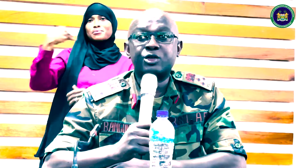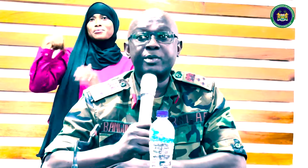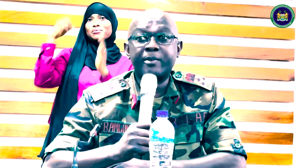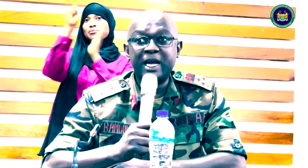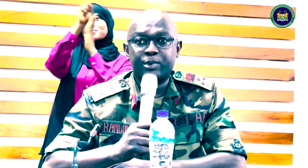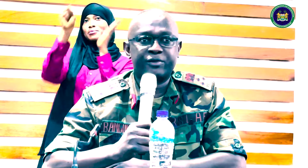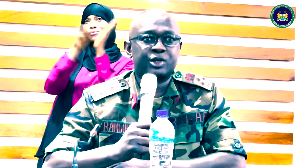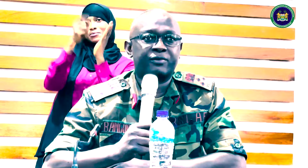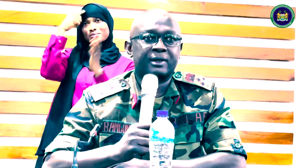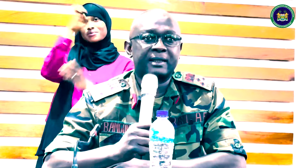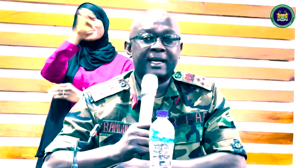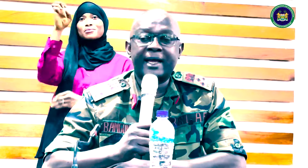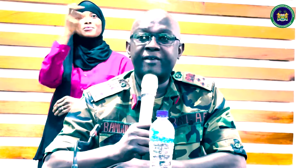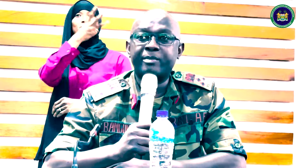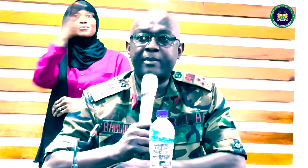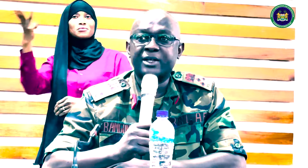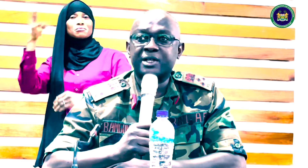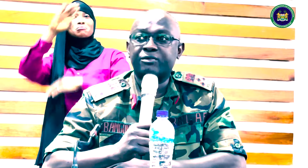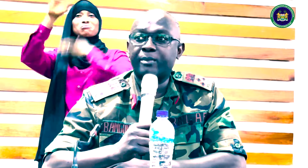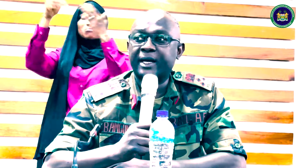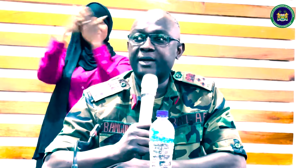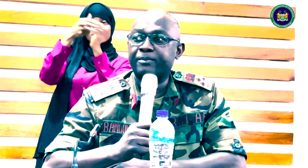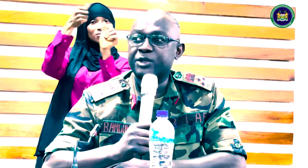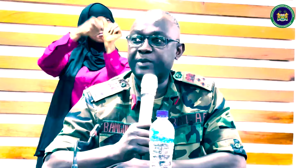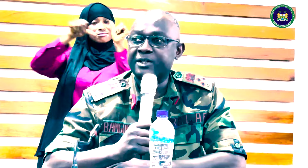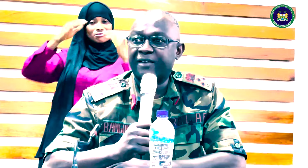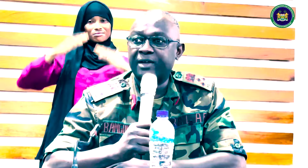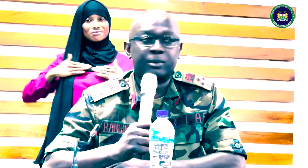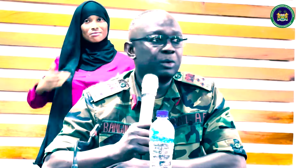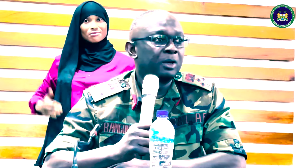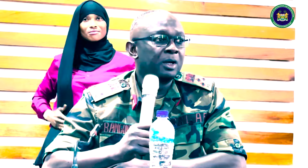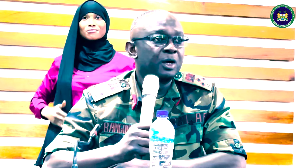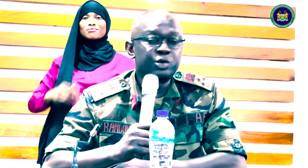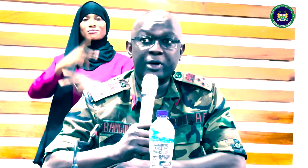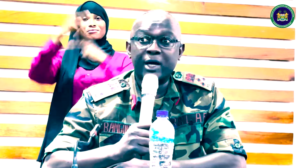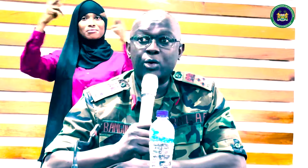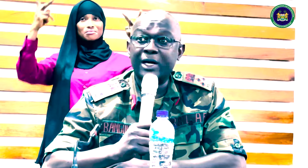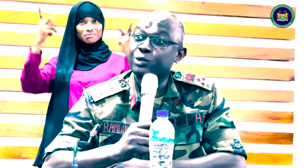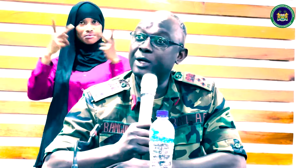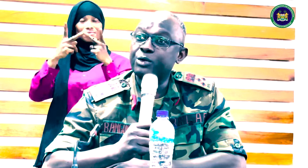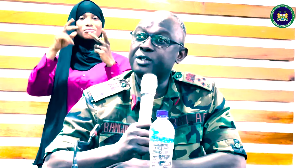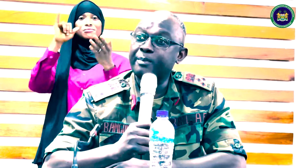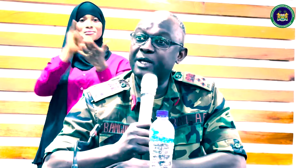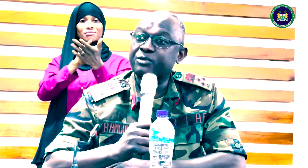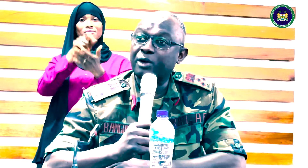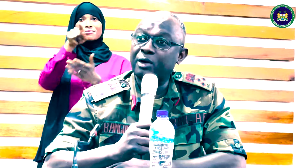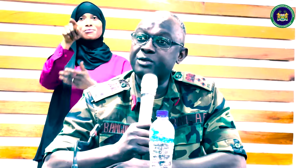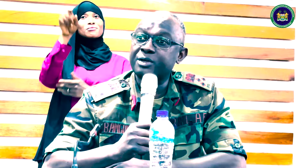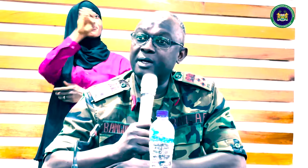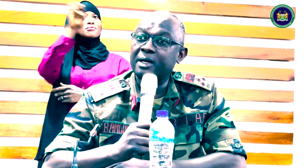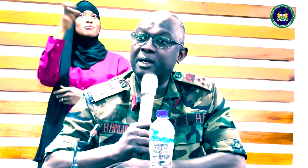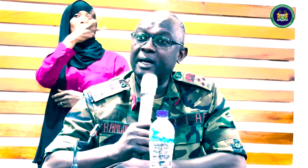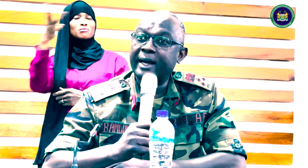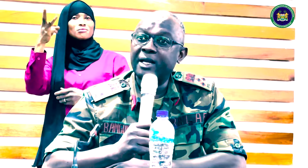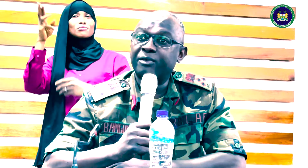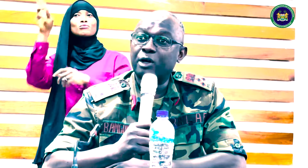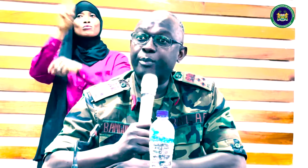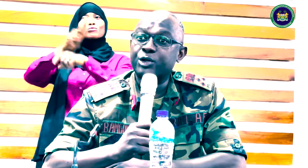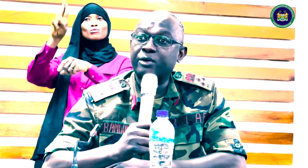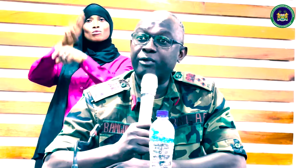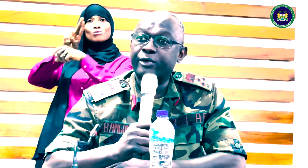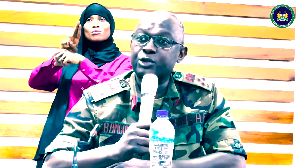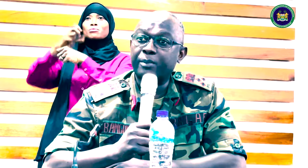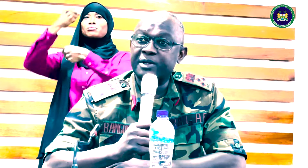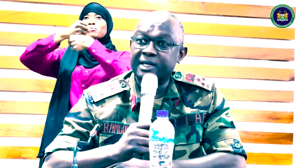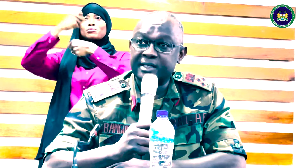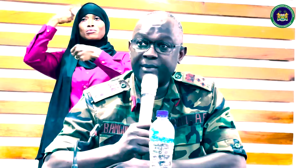And the treaty will be made provision for that, that every member state for making a space available should ECOWAS use the ECOWAS for launch, any further